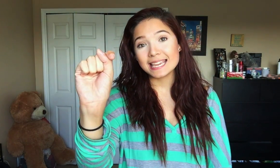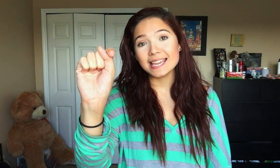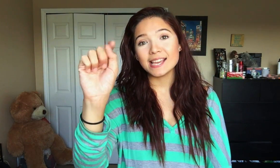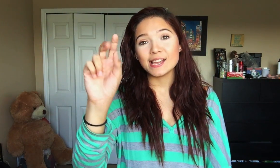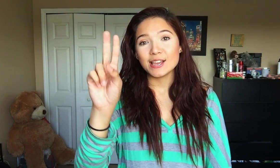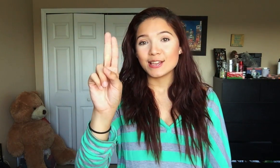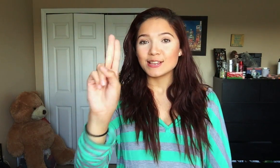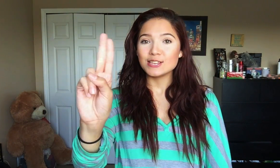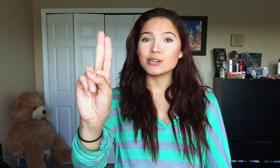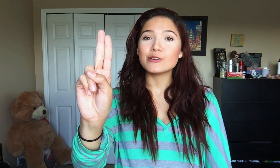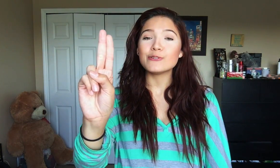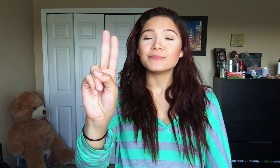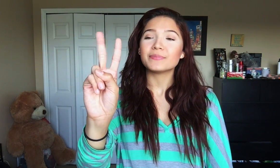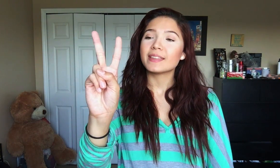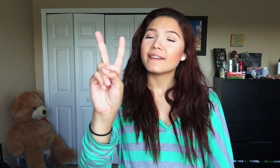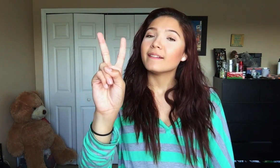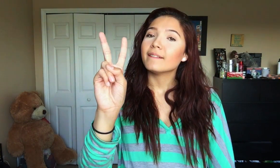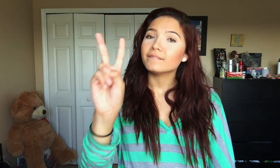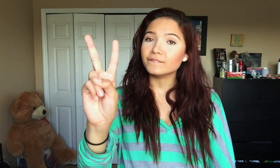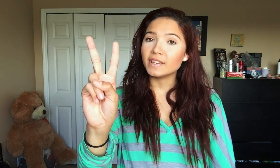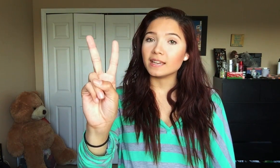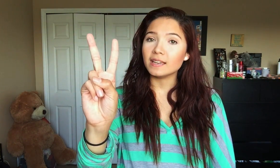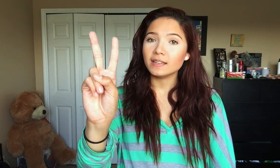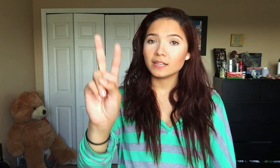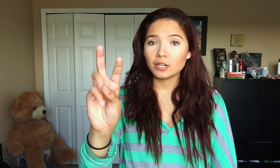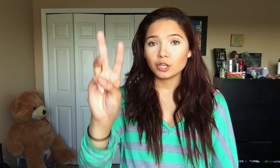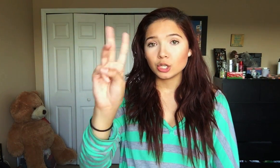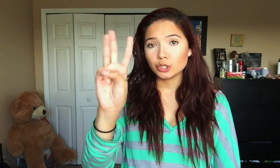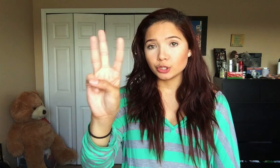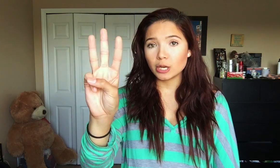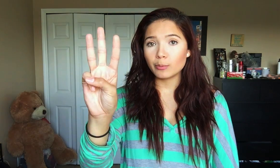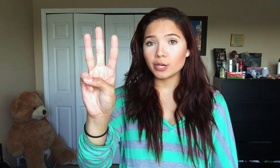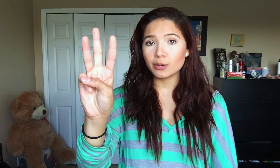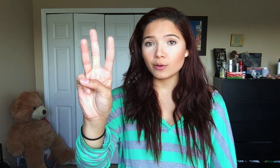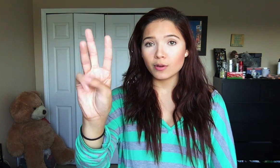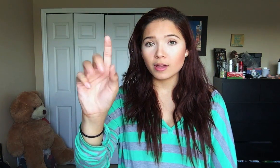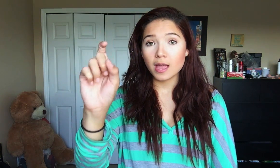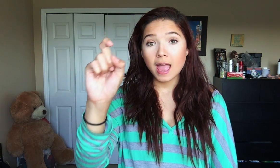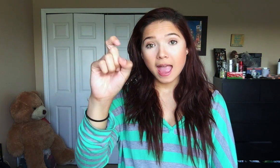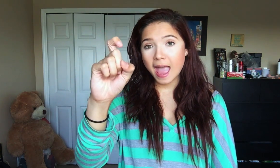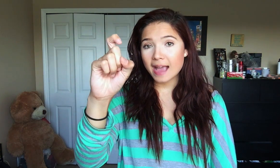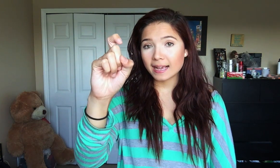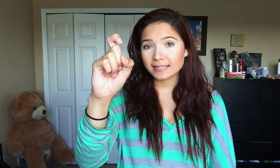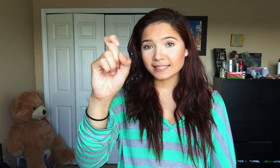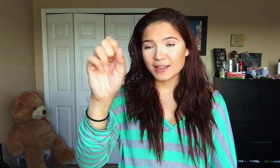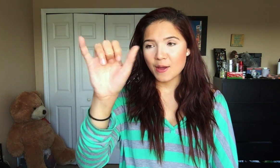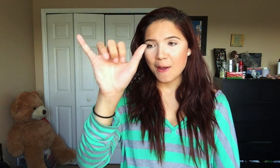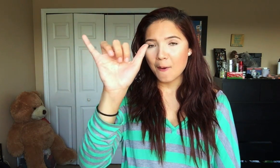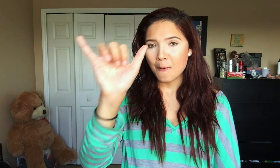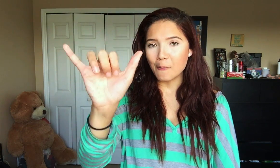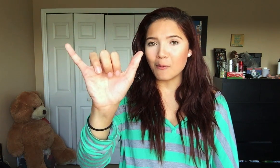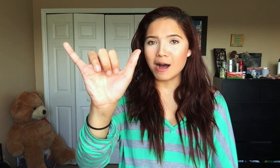U B W X Y